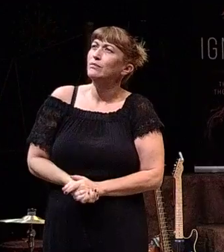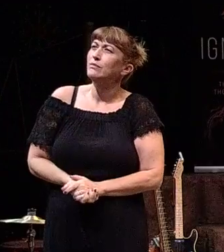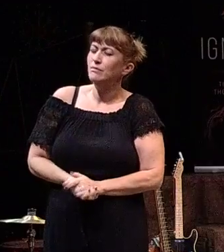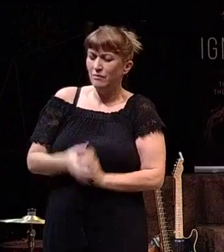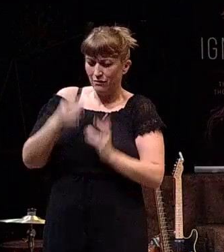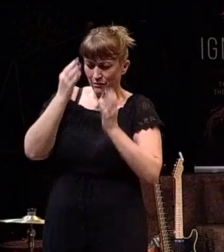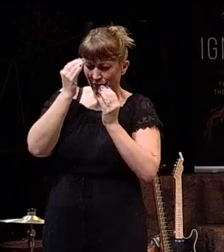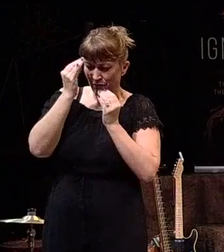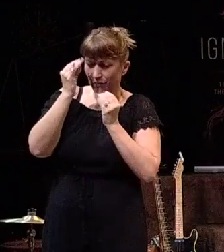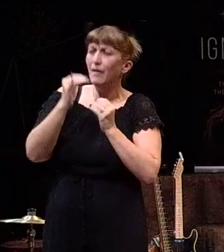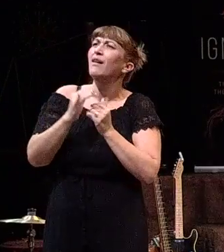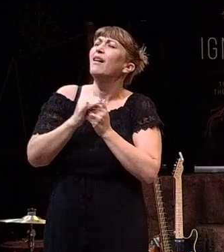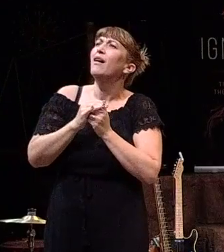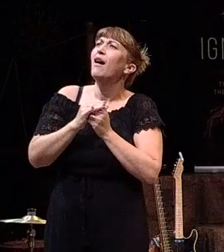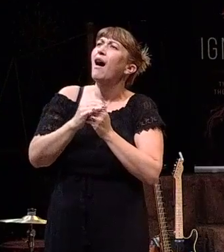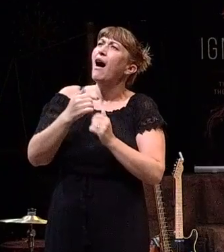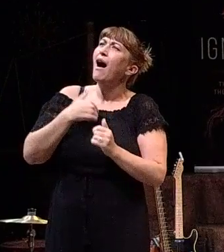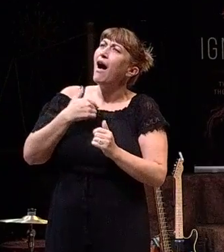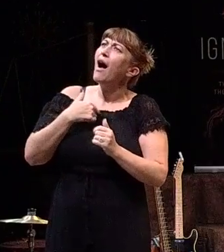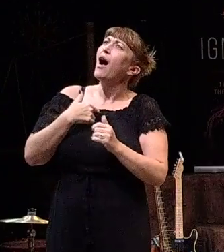I was called to be free.